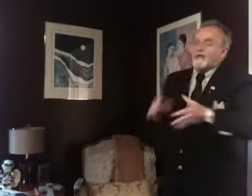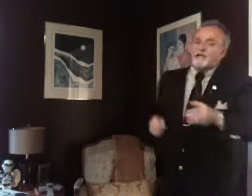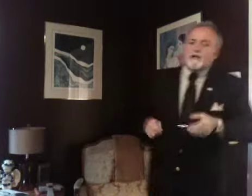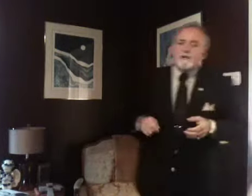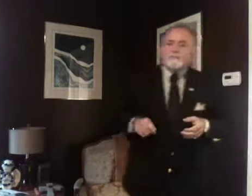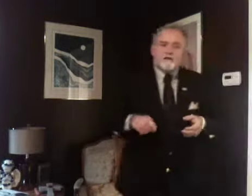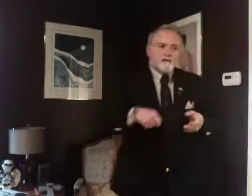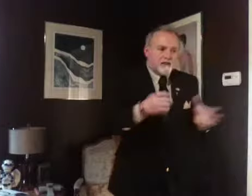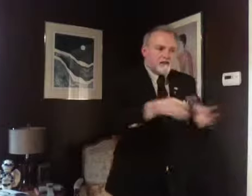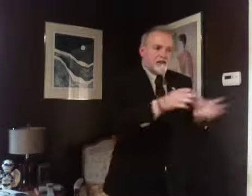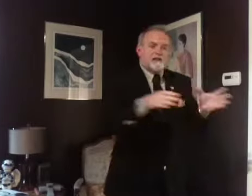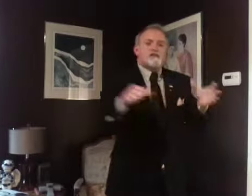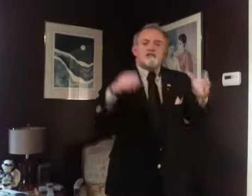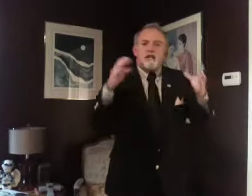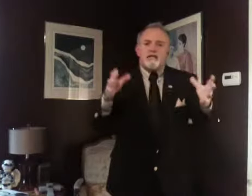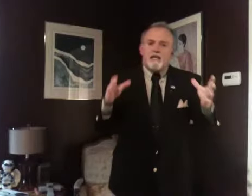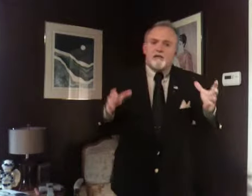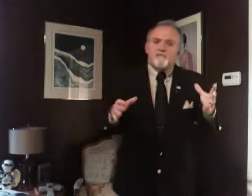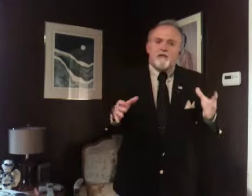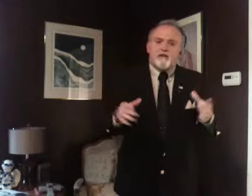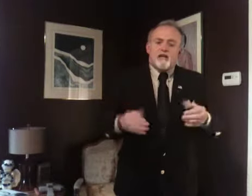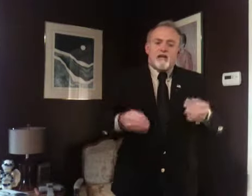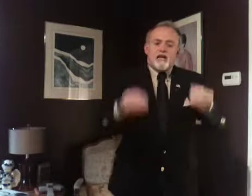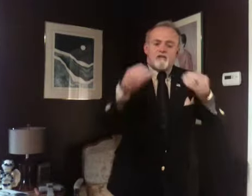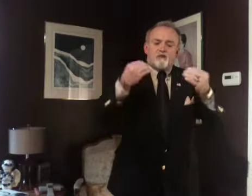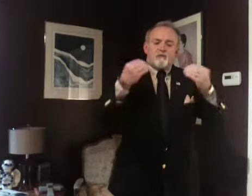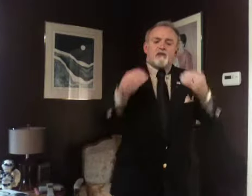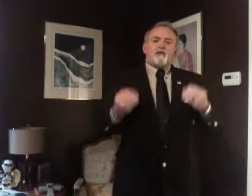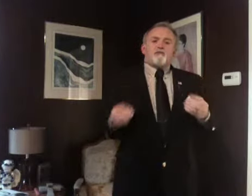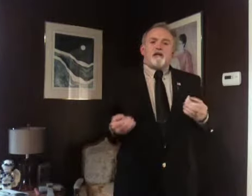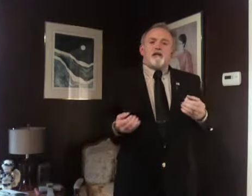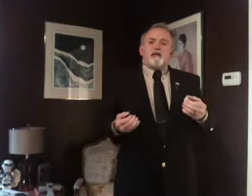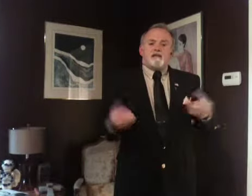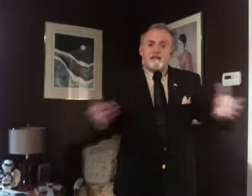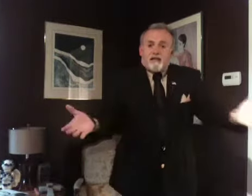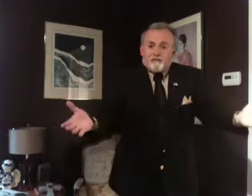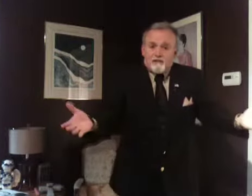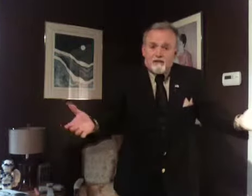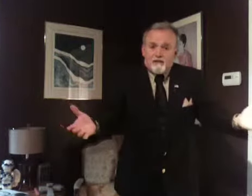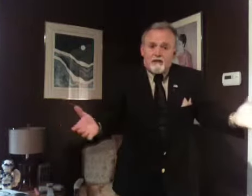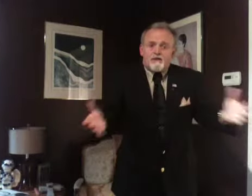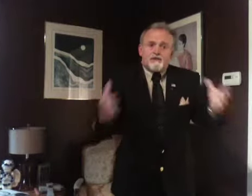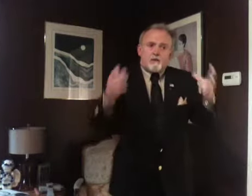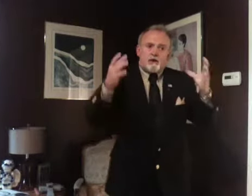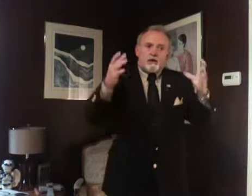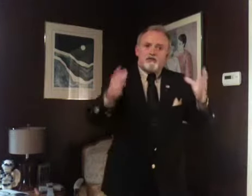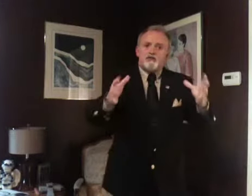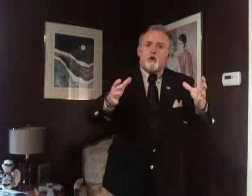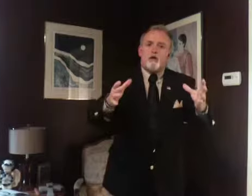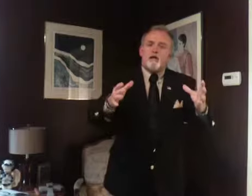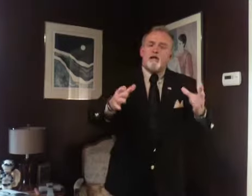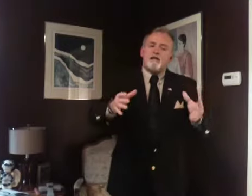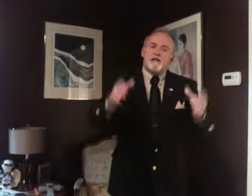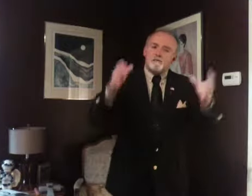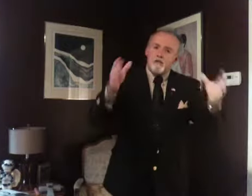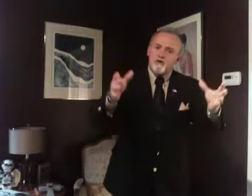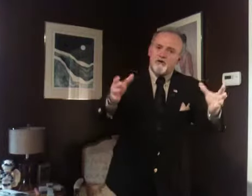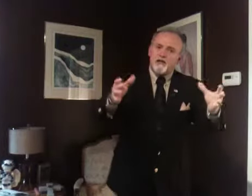teeth, thank you God. Thank you, thank you. Just thank Him for everything. Every breath you take is a gift. So enjoy it. Get motivated.